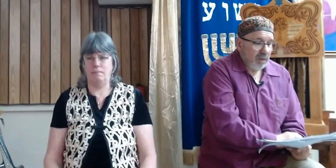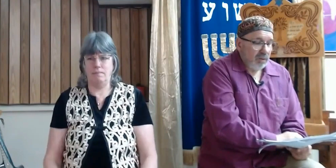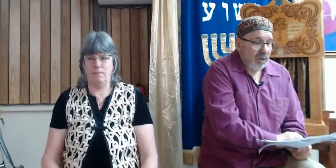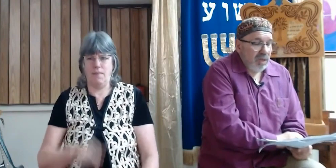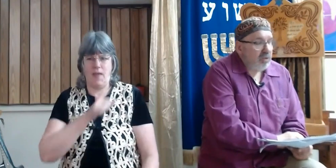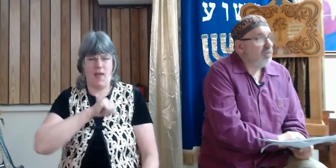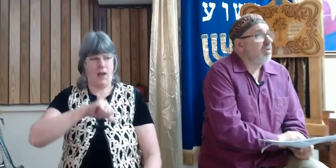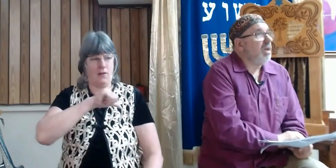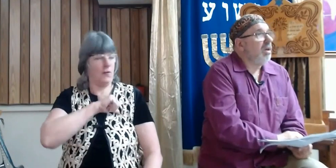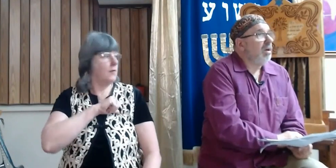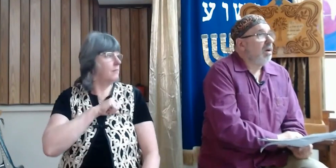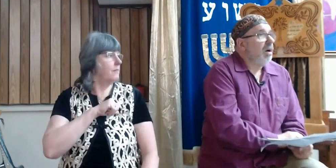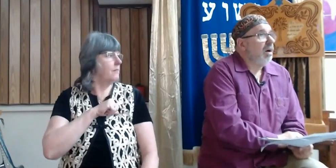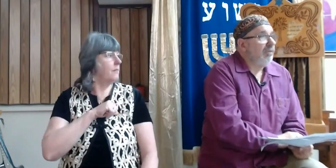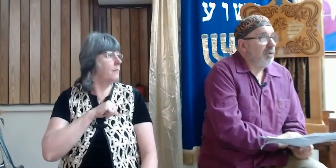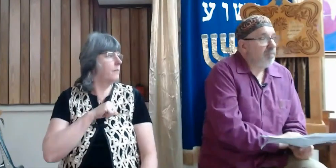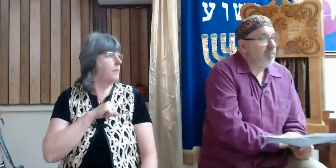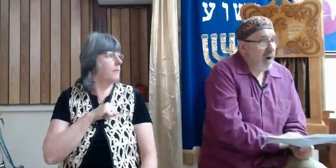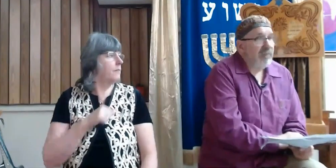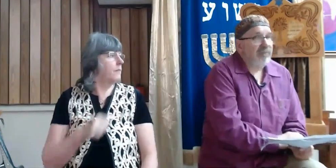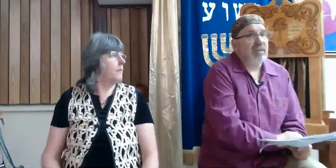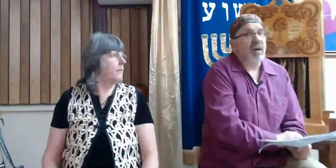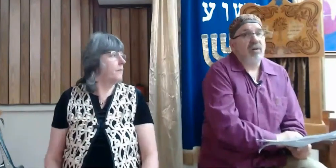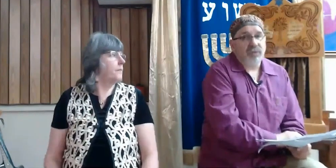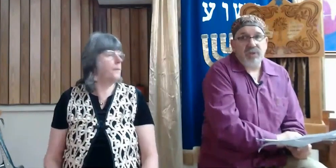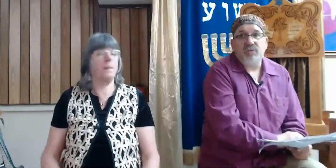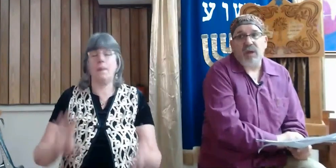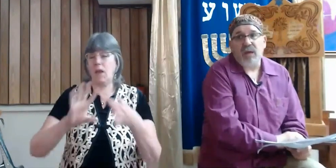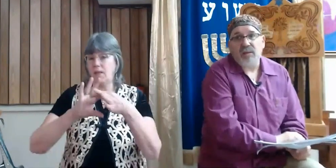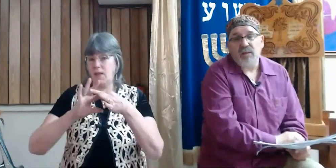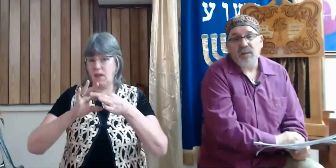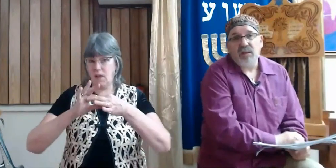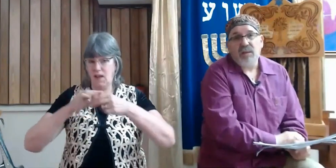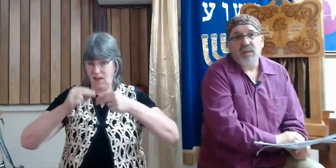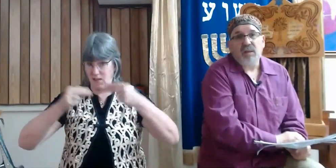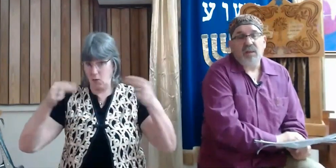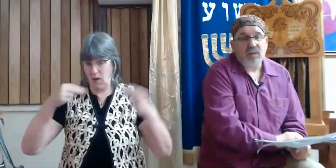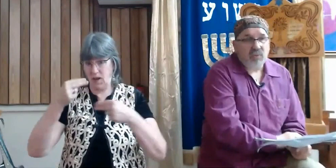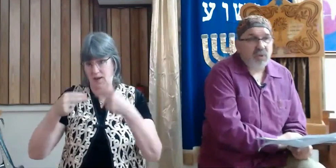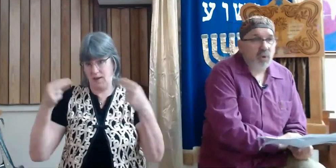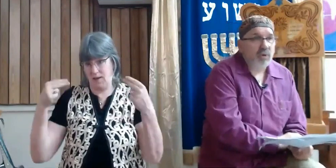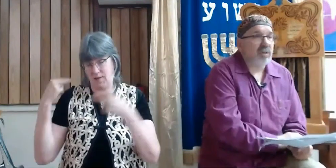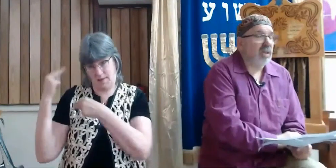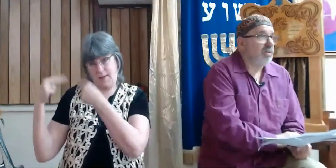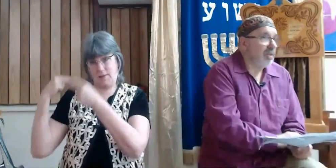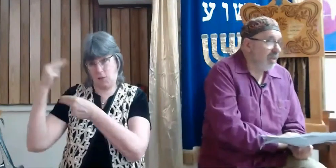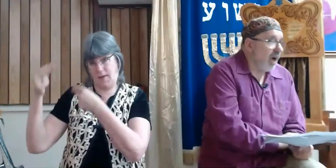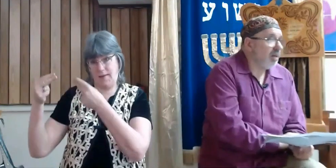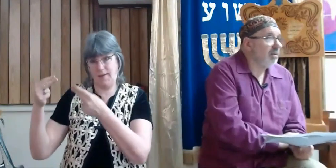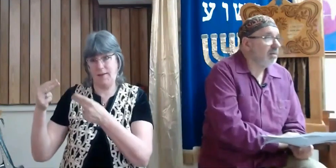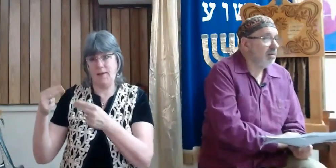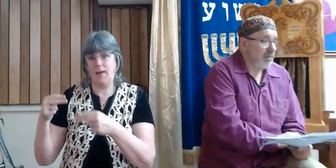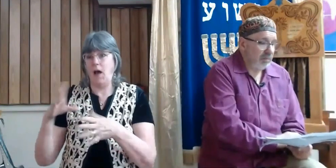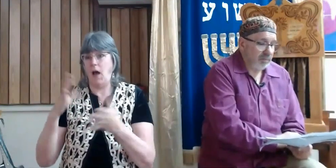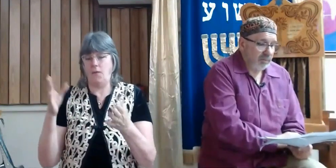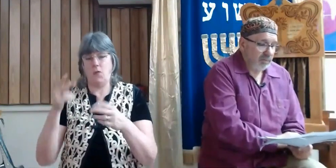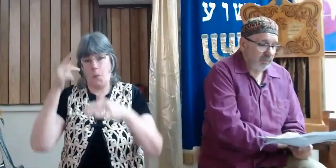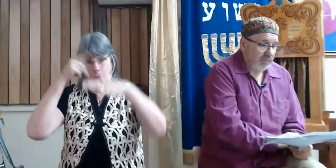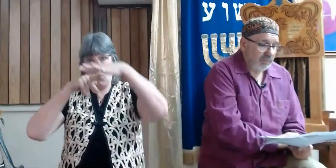The history of the prophets of Israel is recorded in the Tanakh.